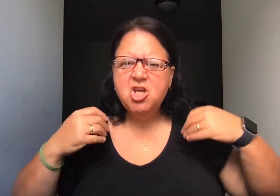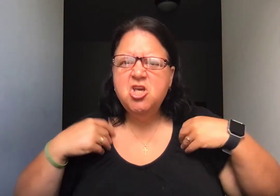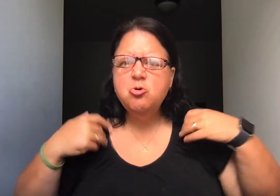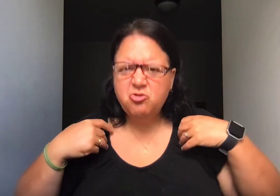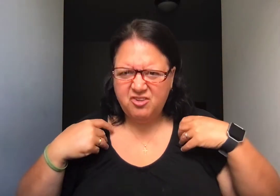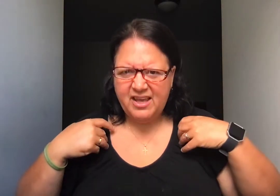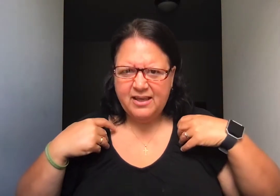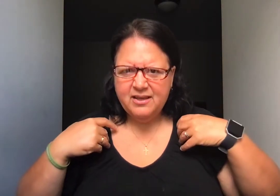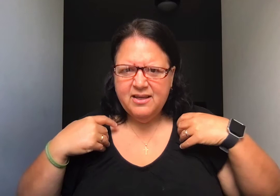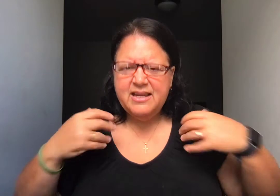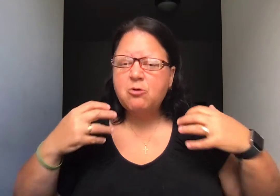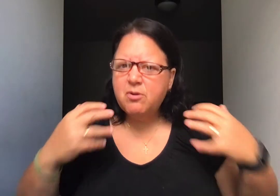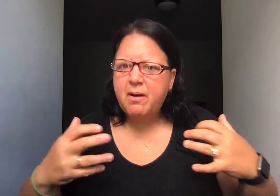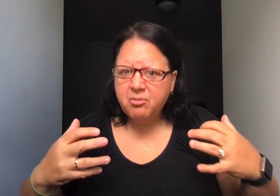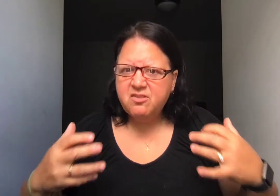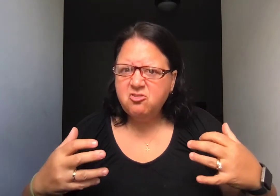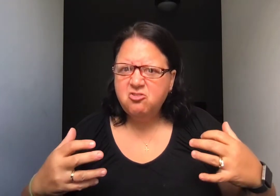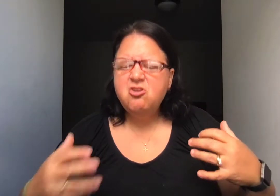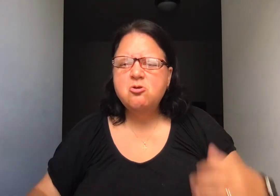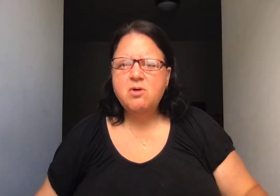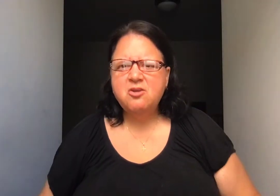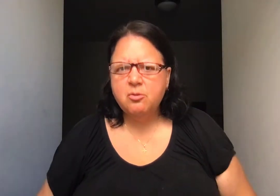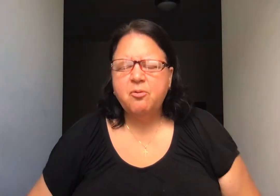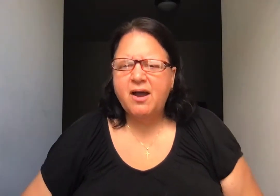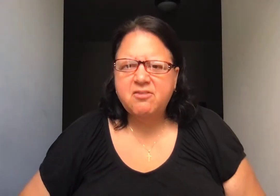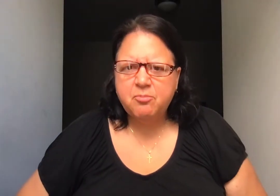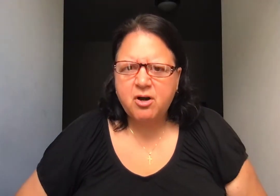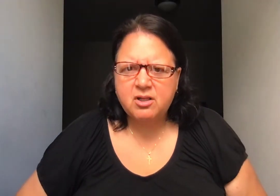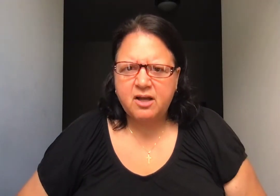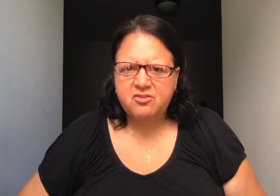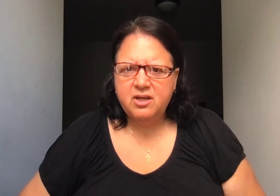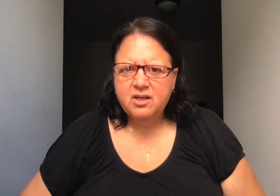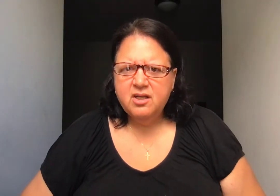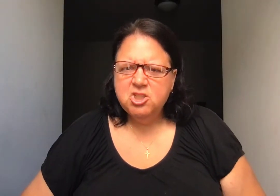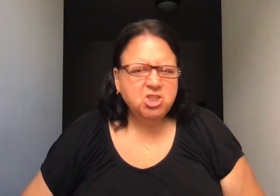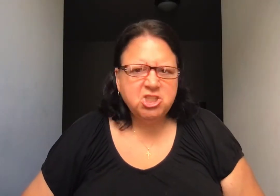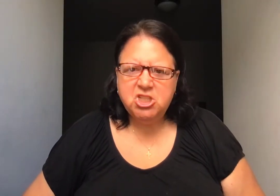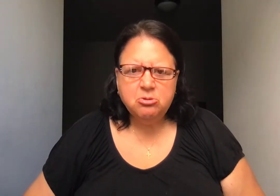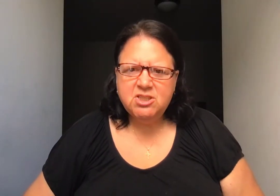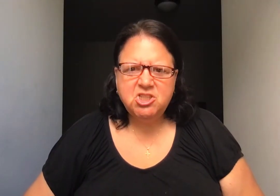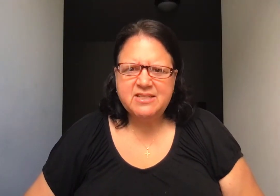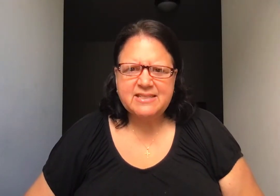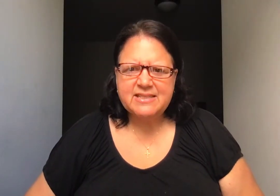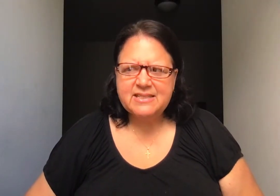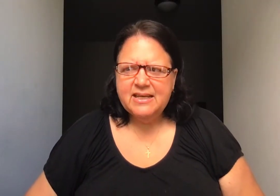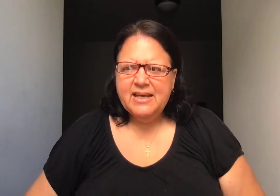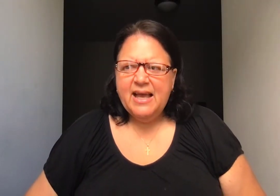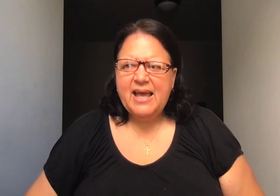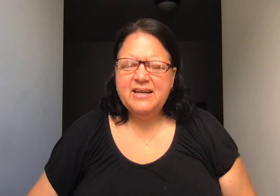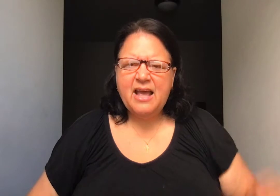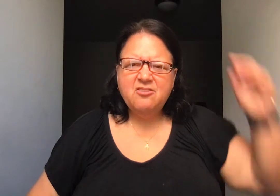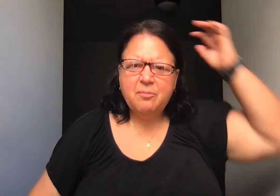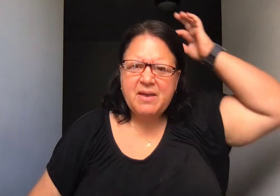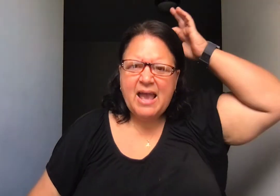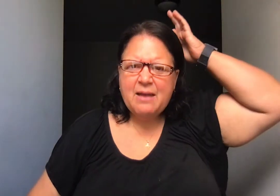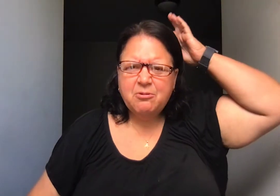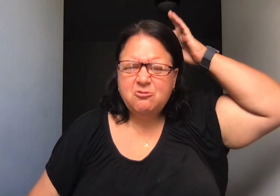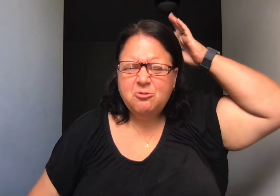you see. Now, remember, this is you in your private prayer closet, just you and Jesus, and to be able to